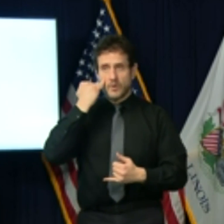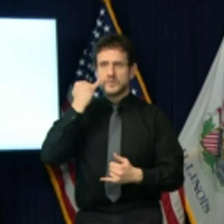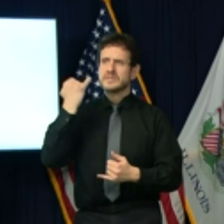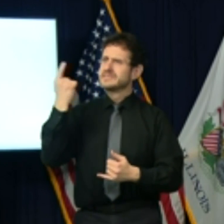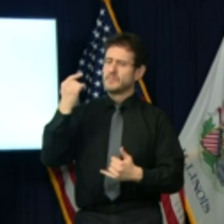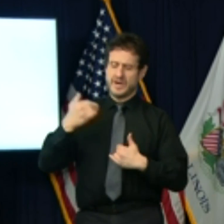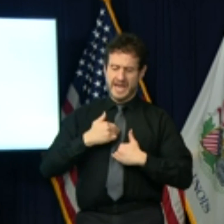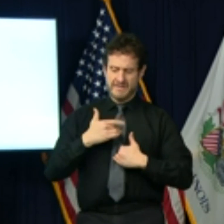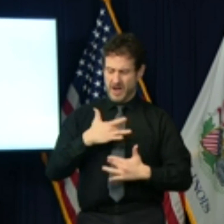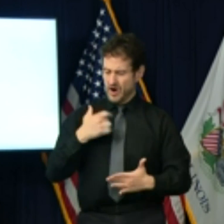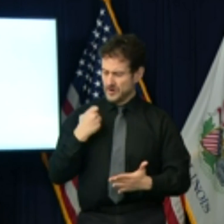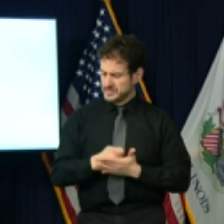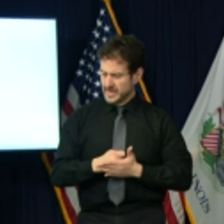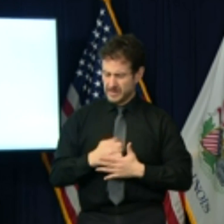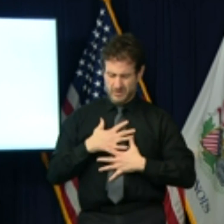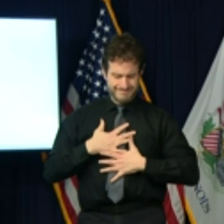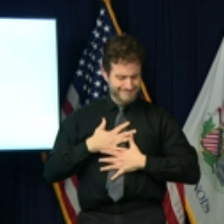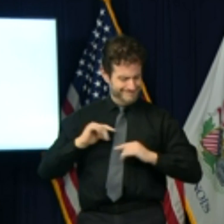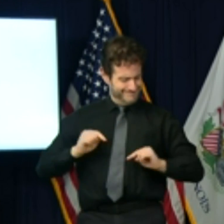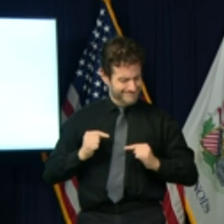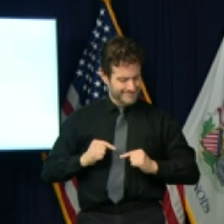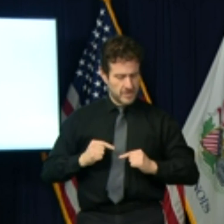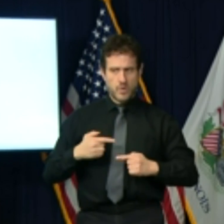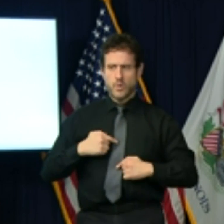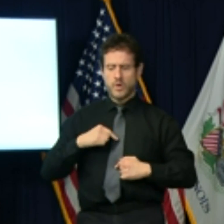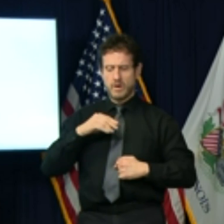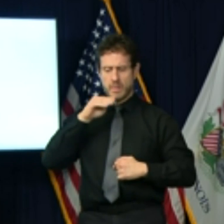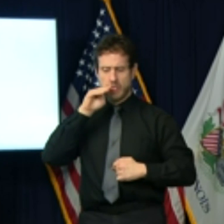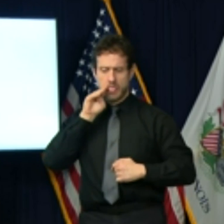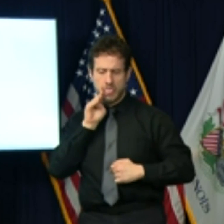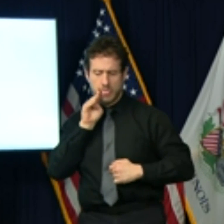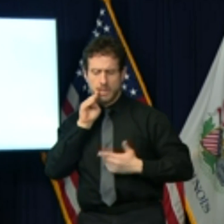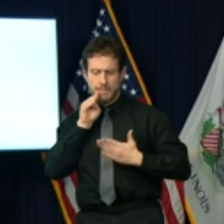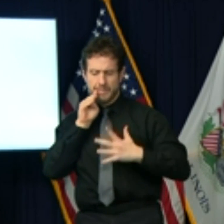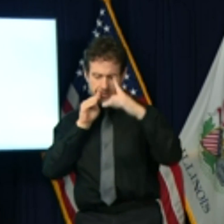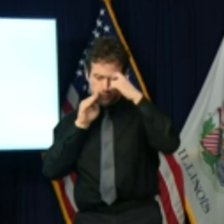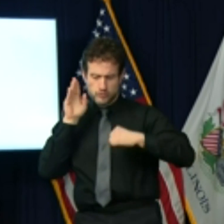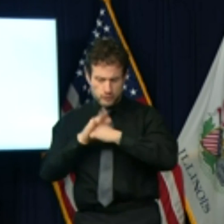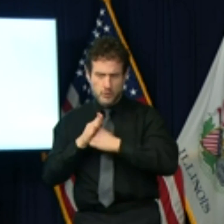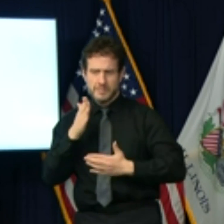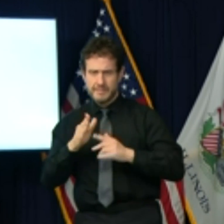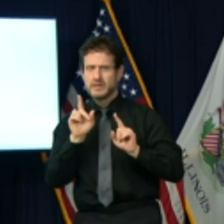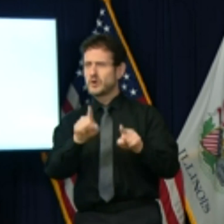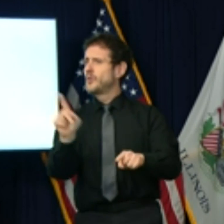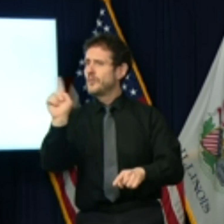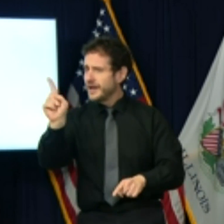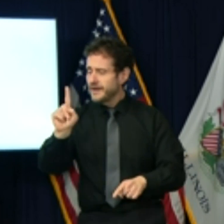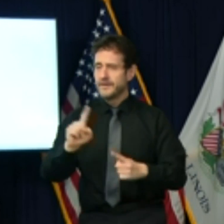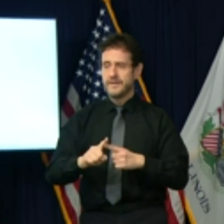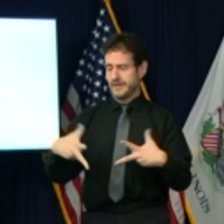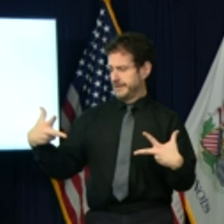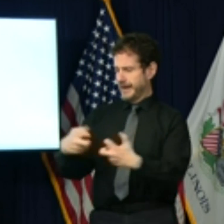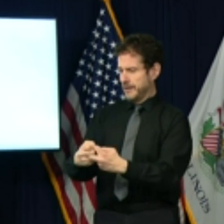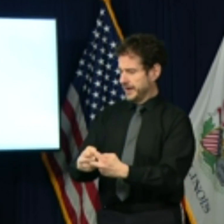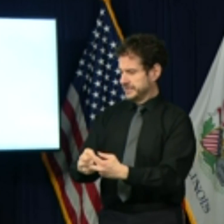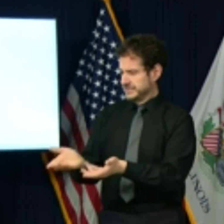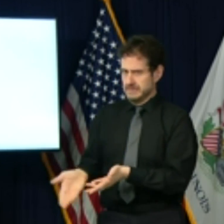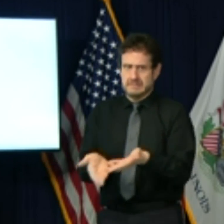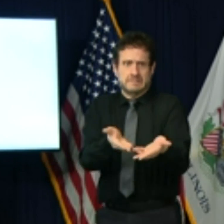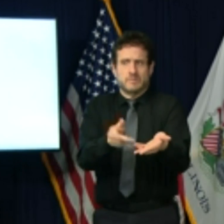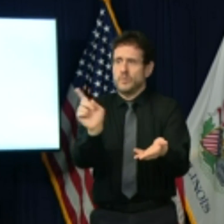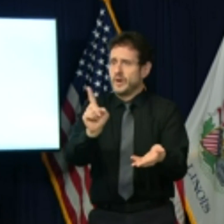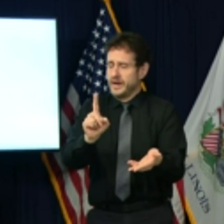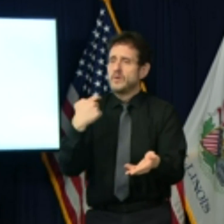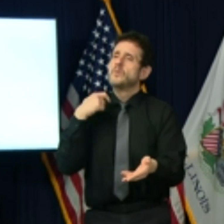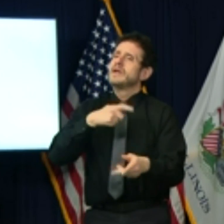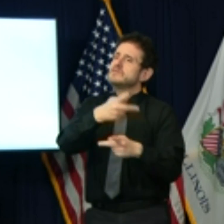go if they acutely notice facial droop after a car accident? We have to be able to take care of all of the